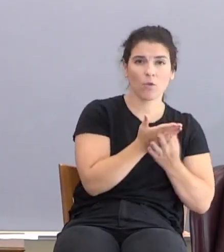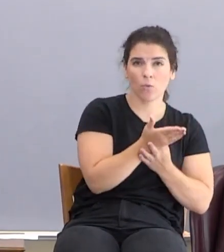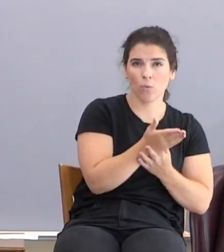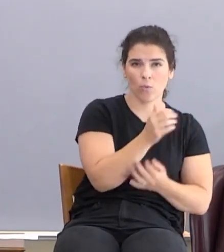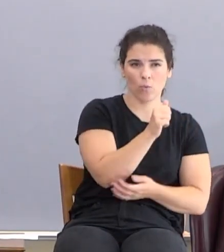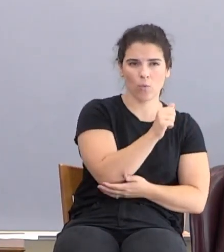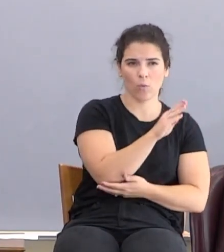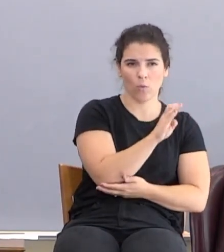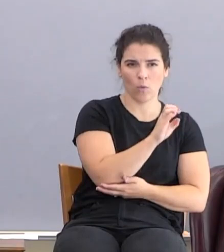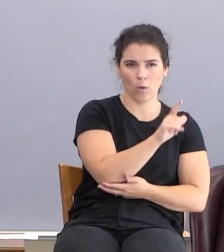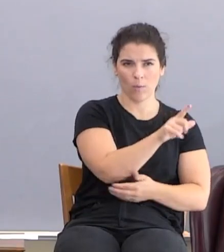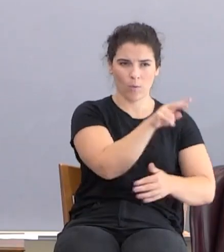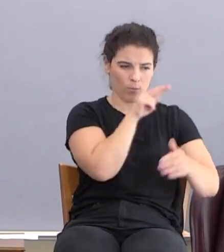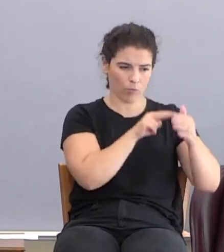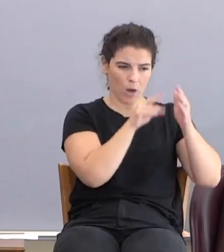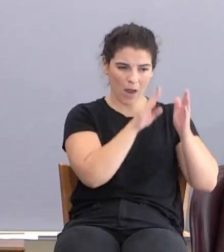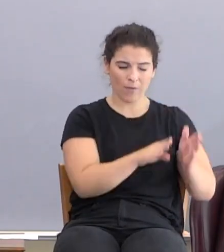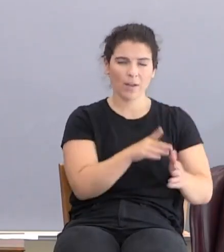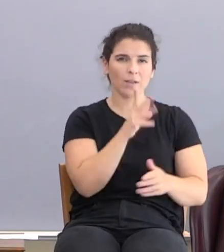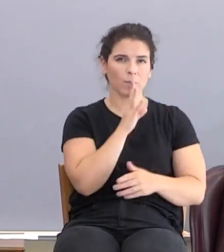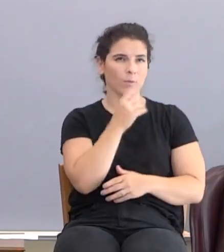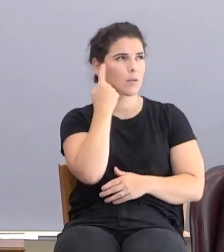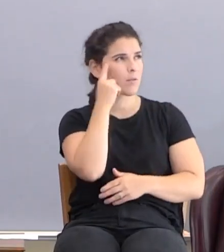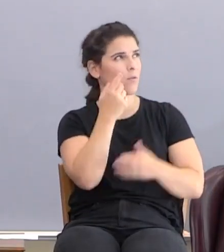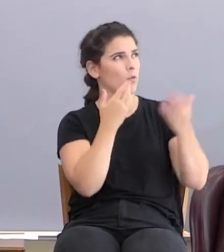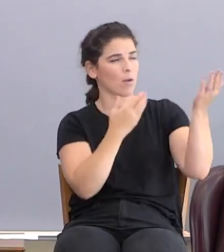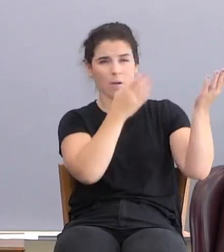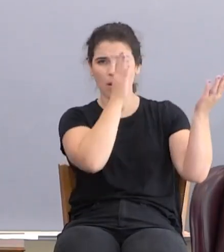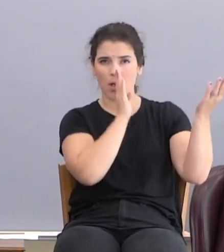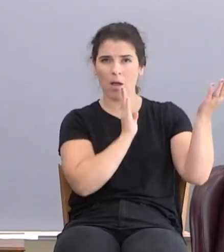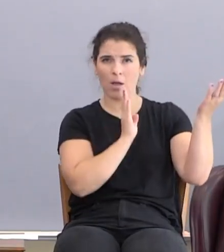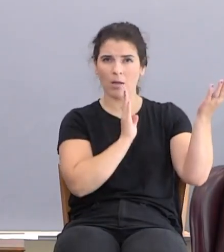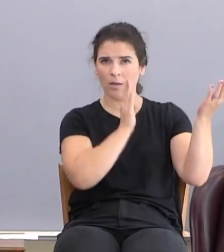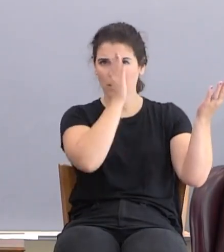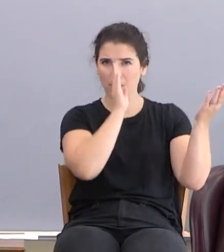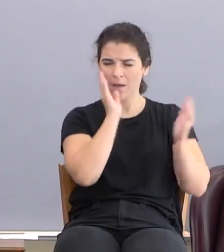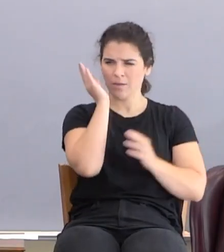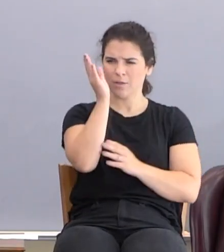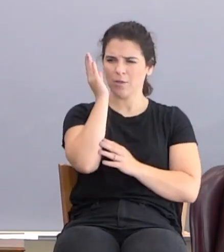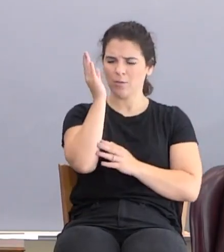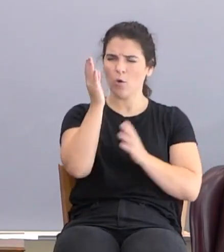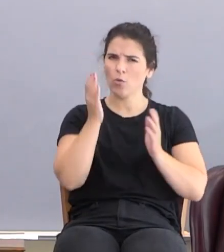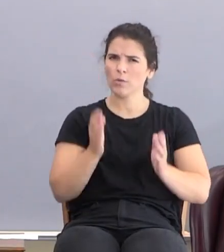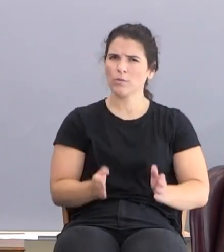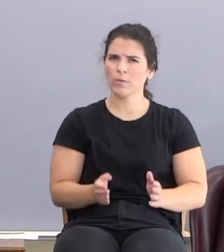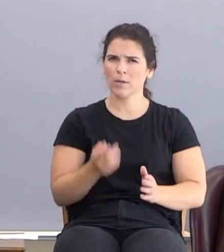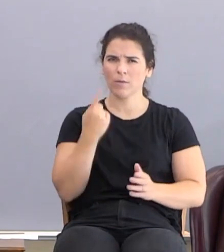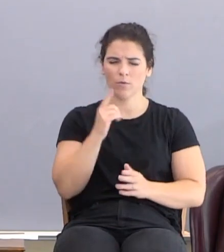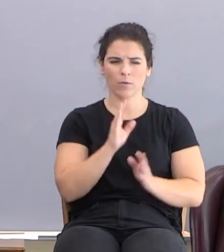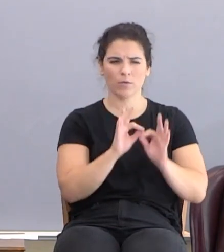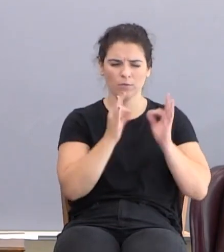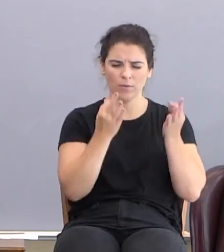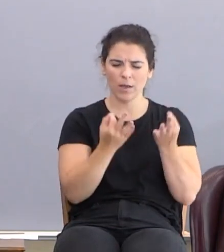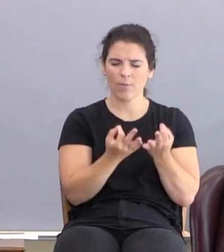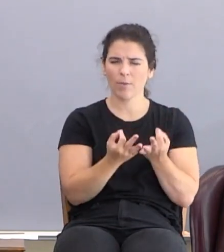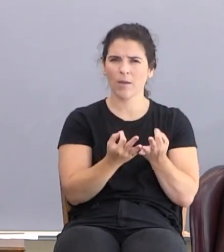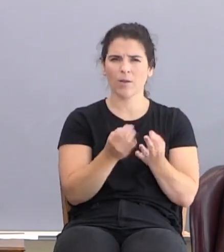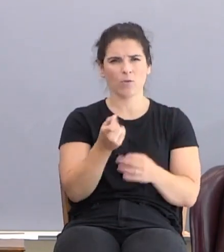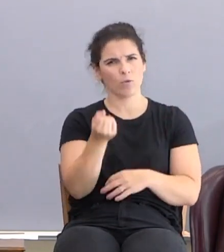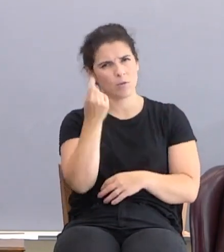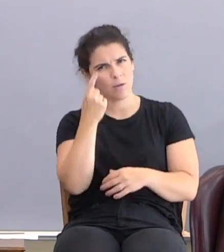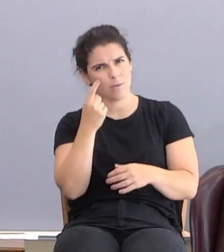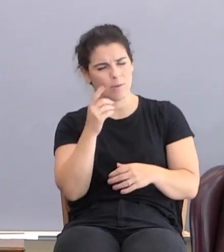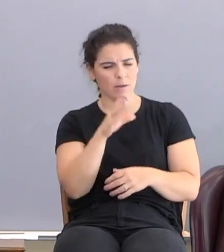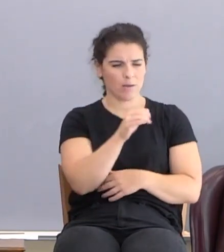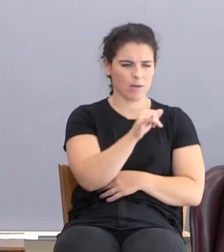Abel's a prophet. He speaks for God. The first one, he's God's spokesman for his family. And you understand, by the time